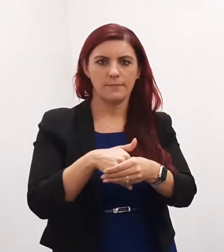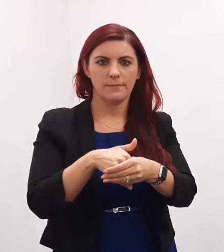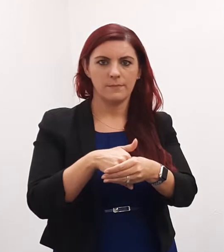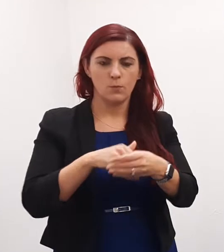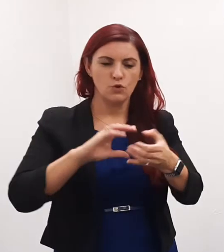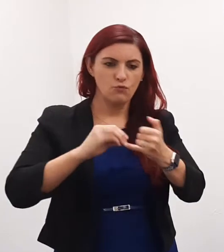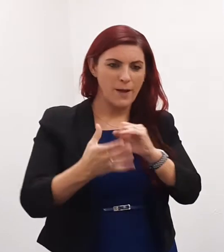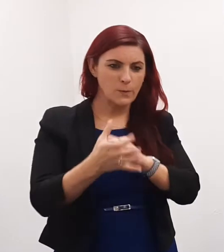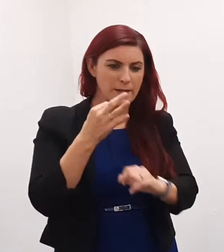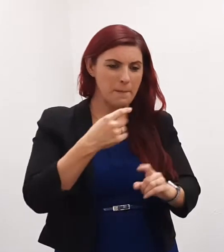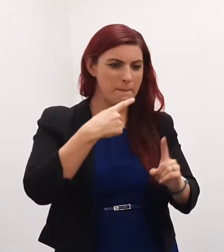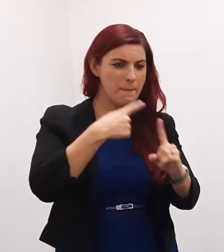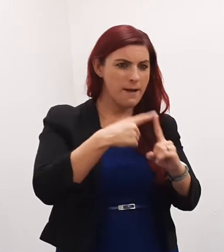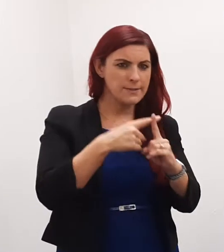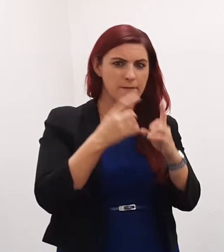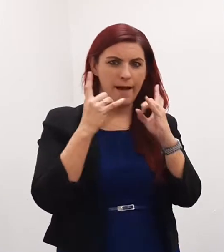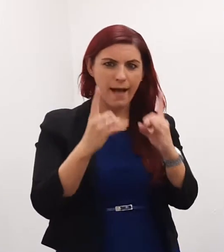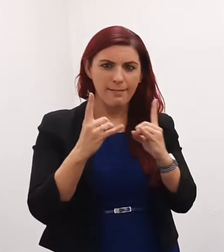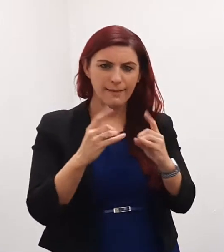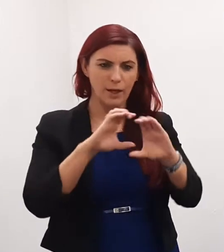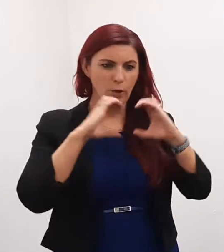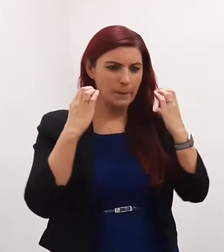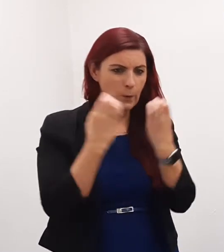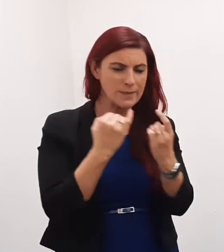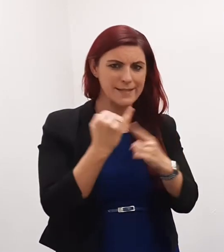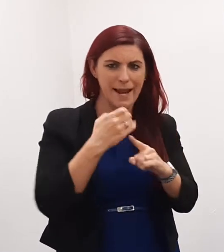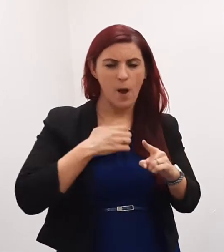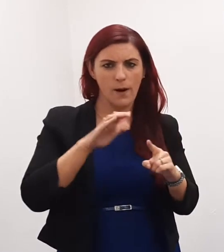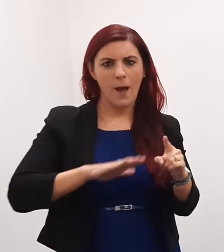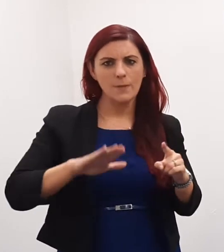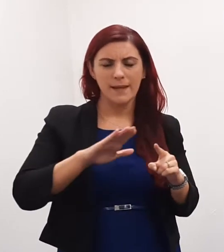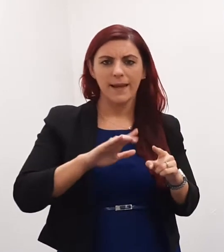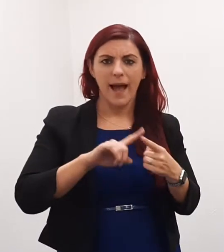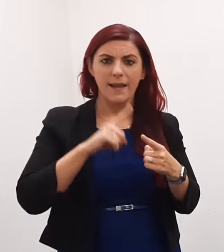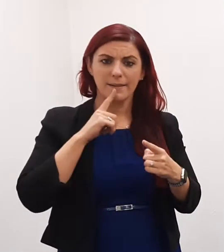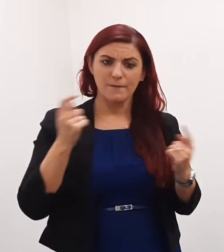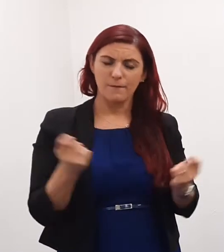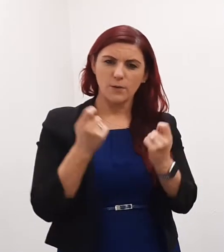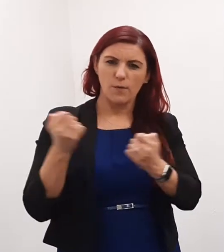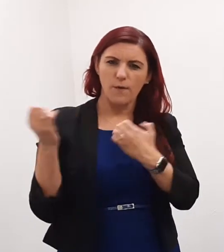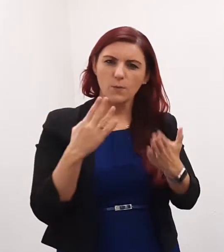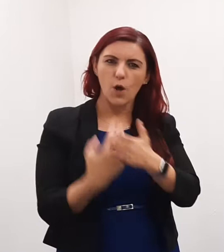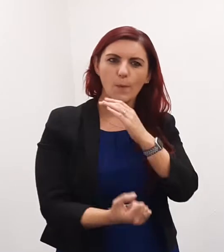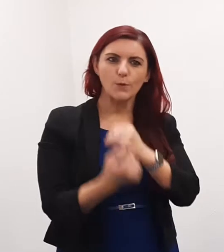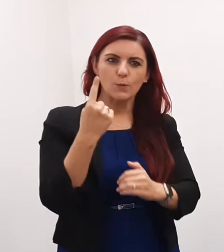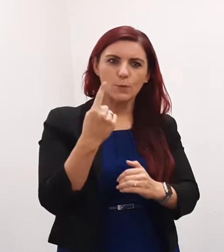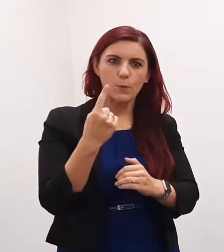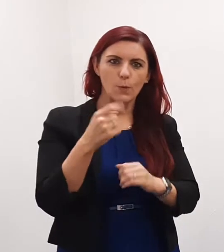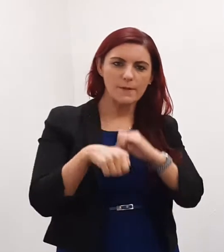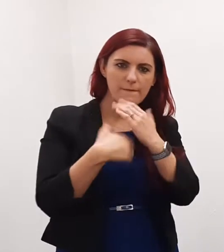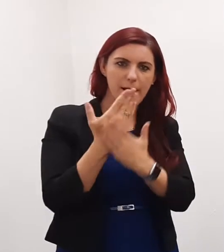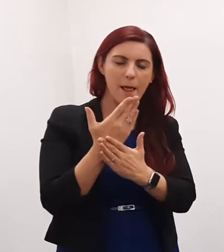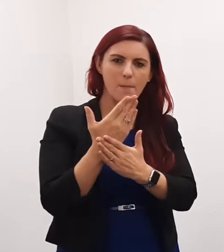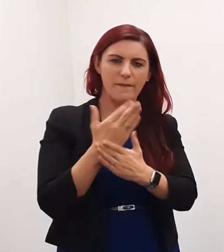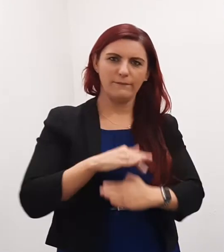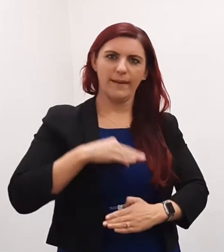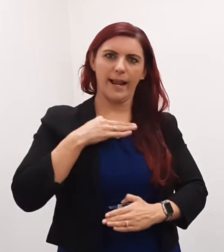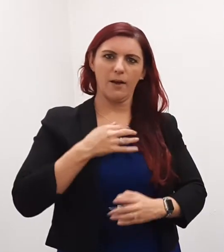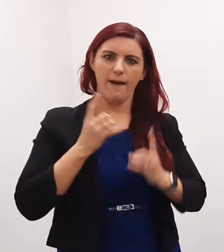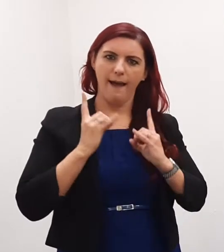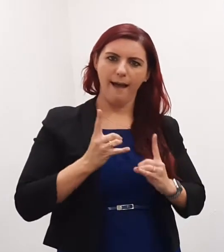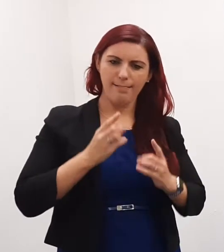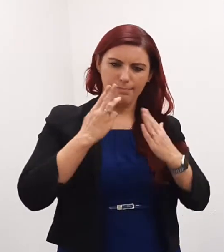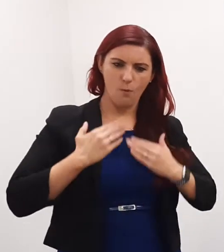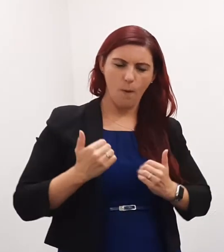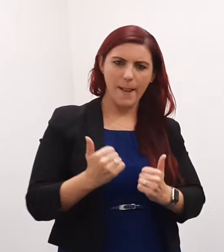healthy communities in our county. The festival provides us with an opportunity to develop a sense of health, wellbeing and